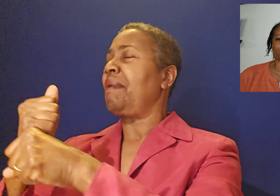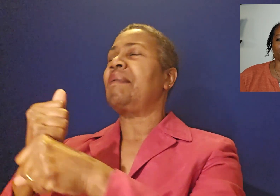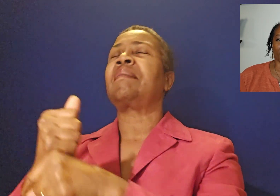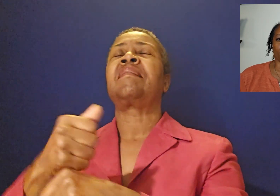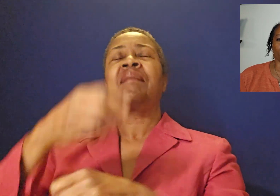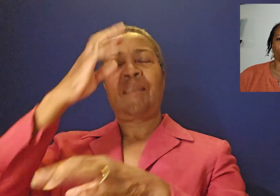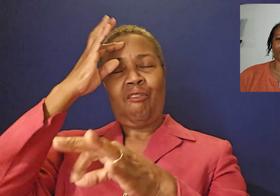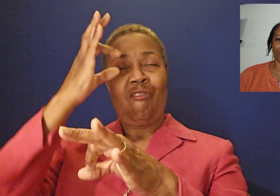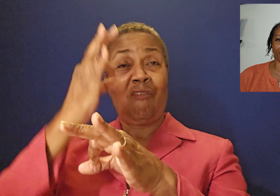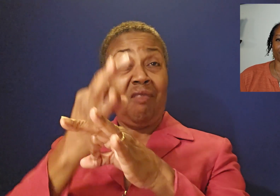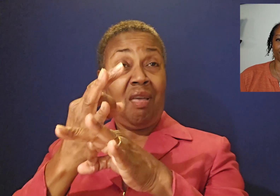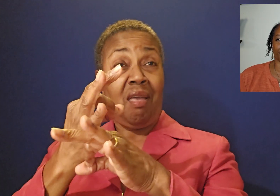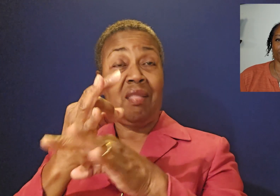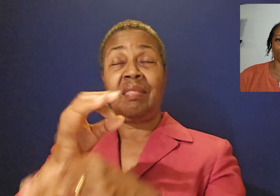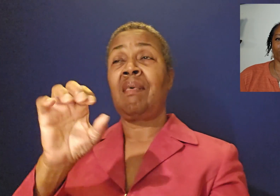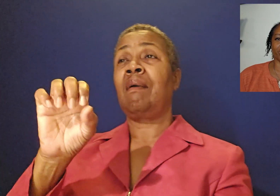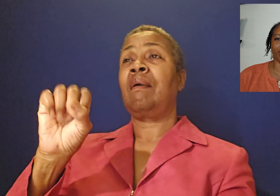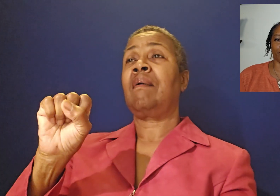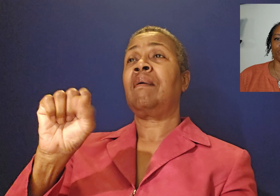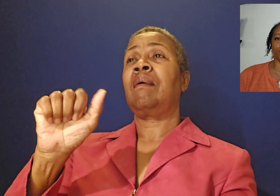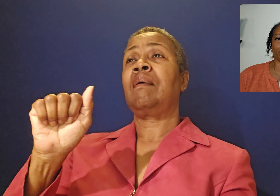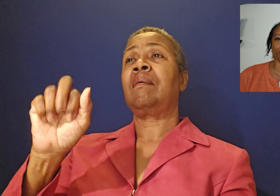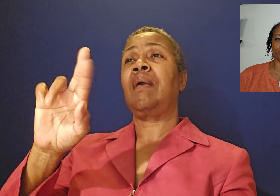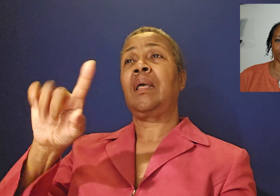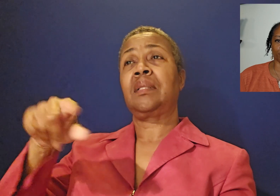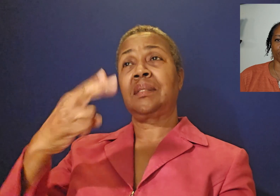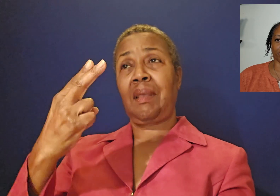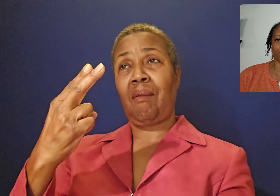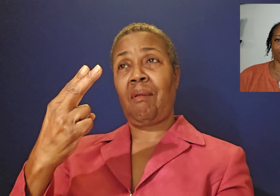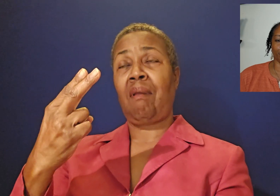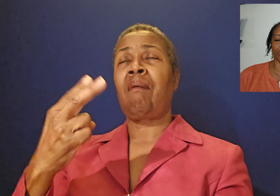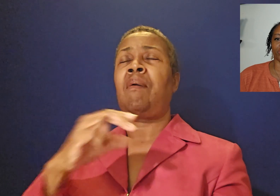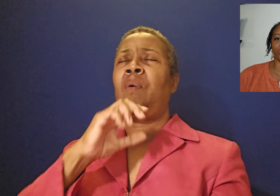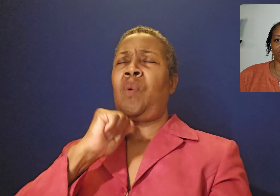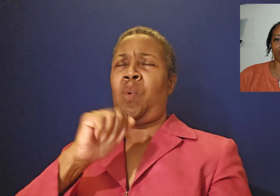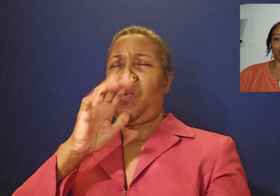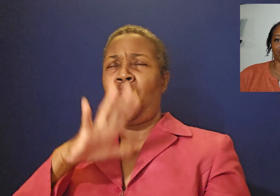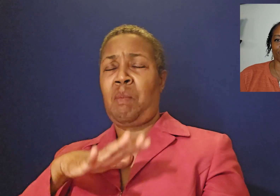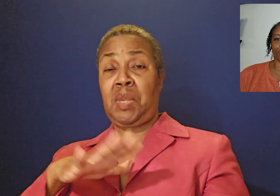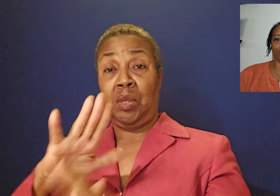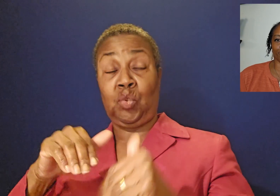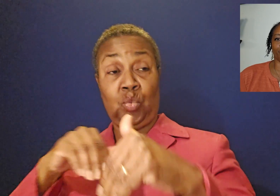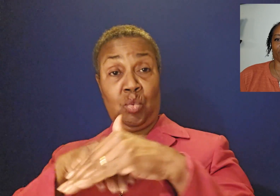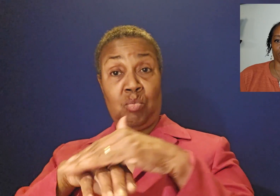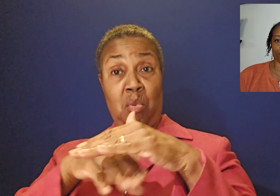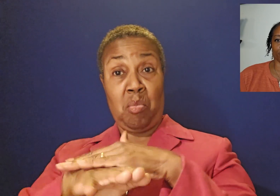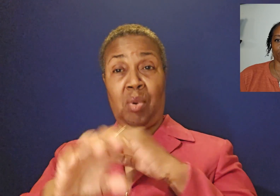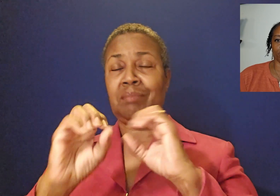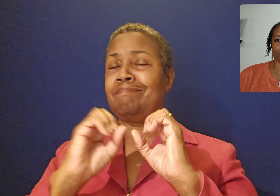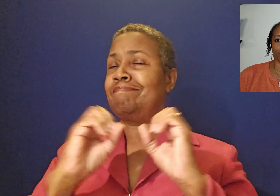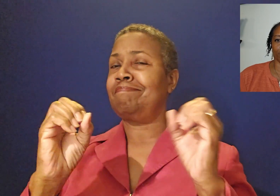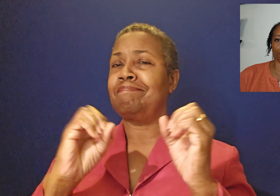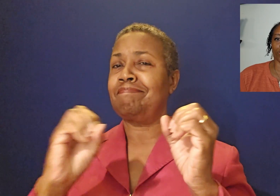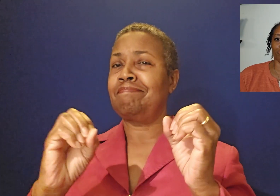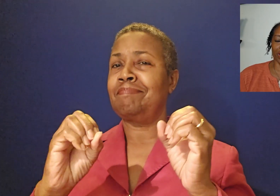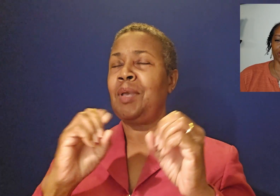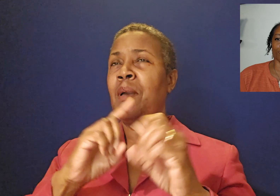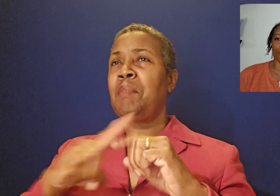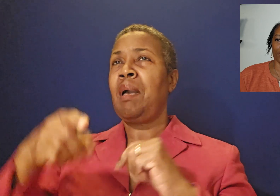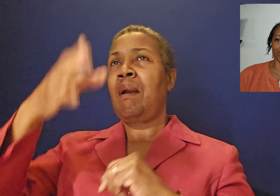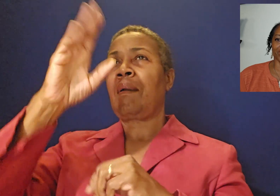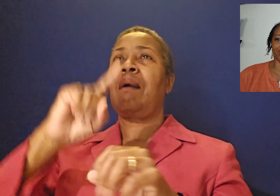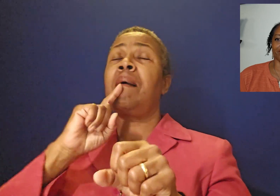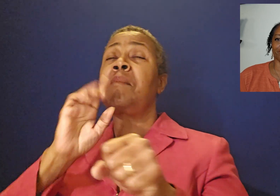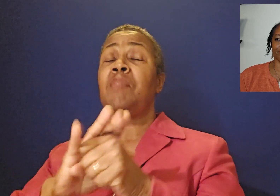was past childbearing age, was enabled to bear children because she considered him faithful who had